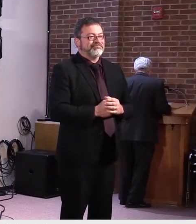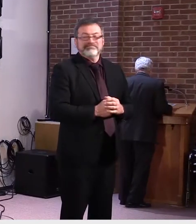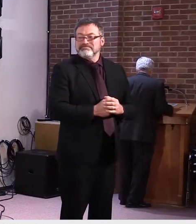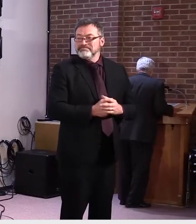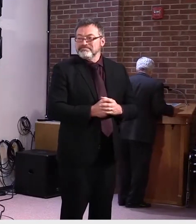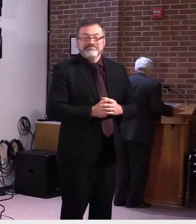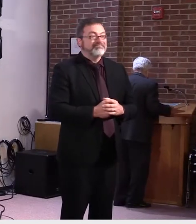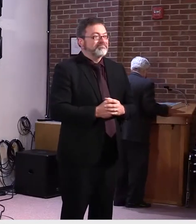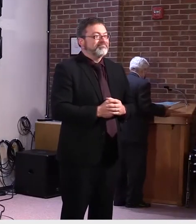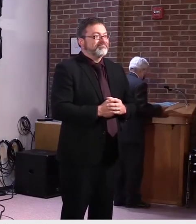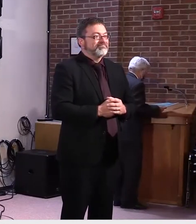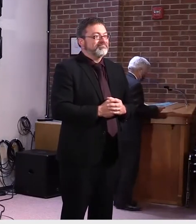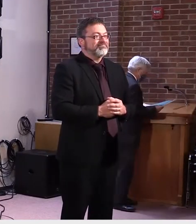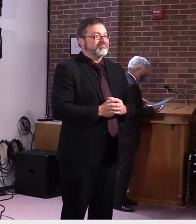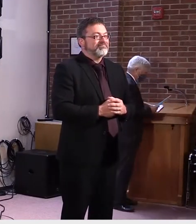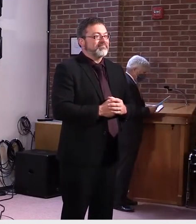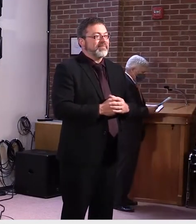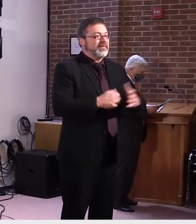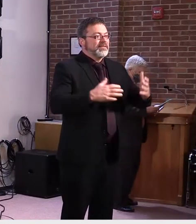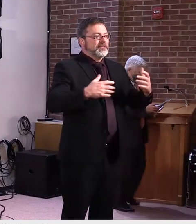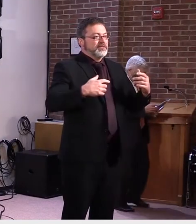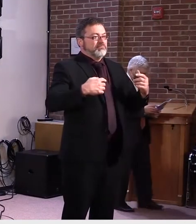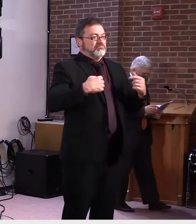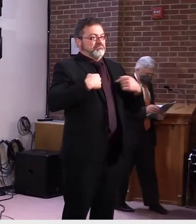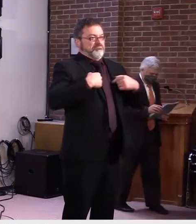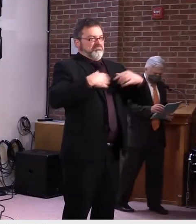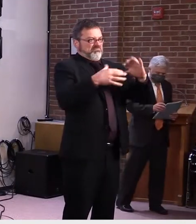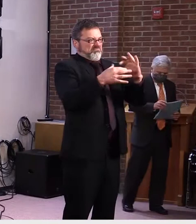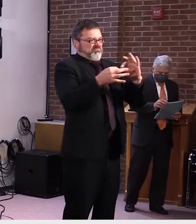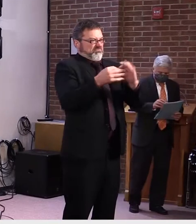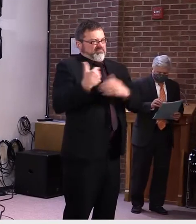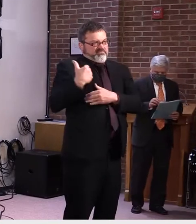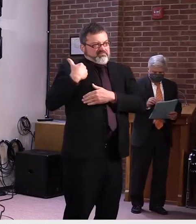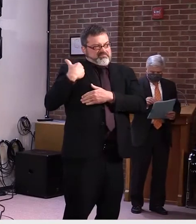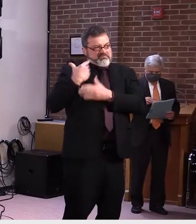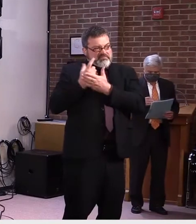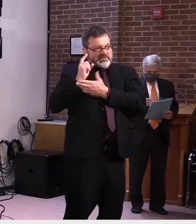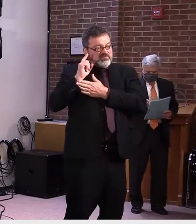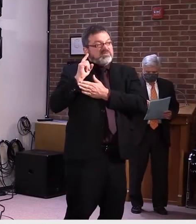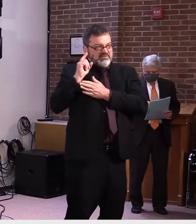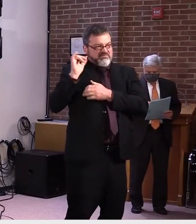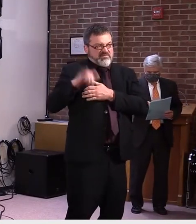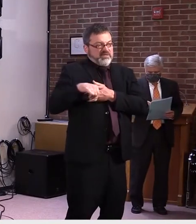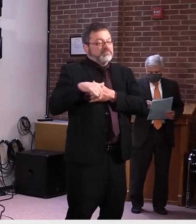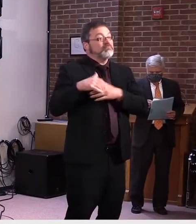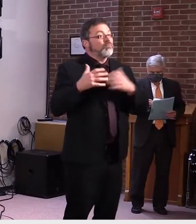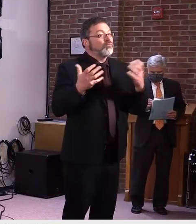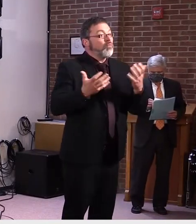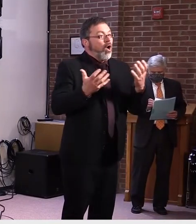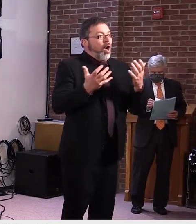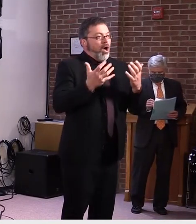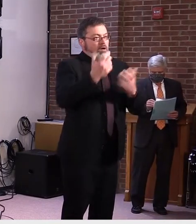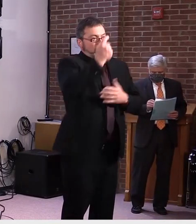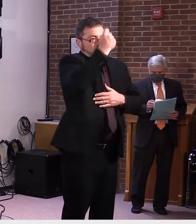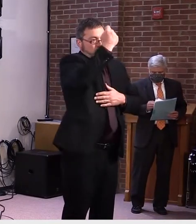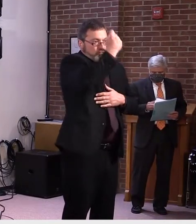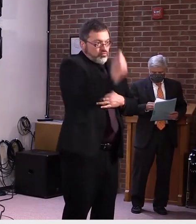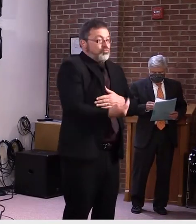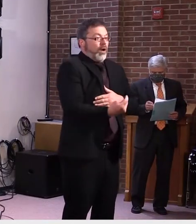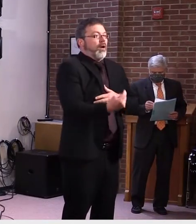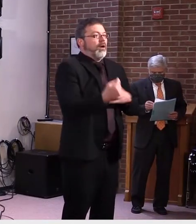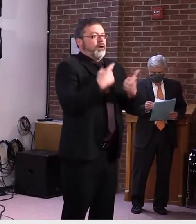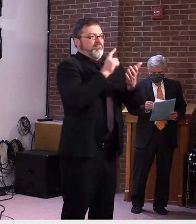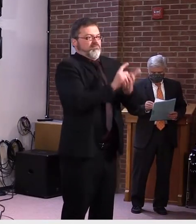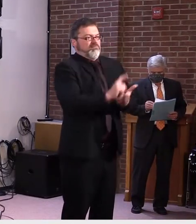As I mentioned last week, we'll be dedicating a portion of our Tuesday briefings to update you on school reopening plans, and